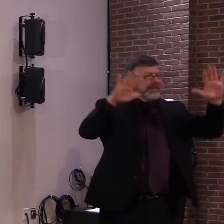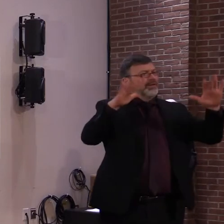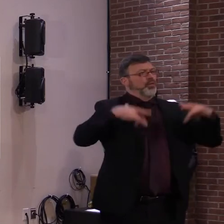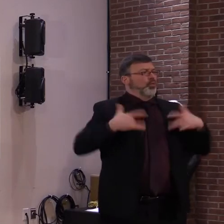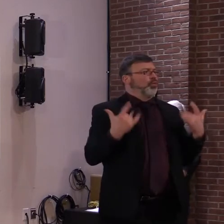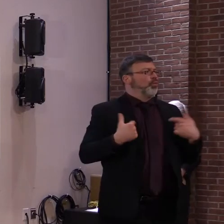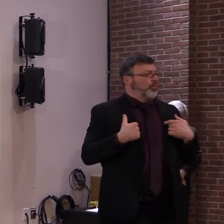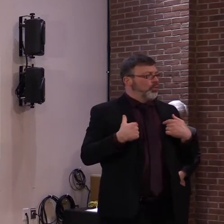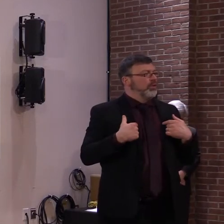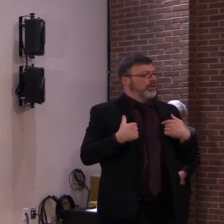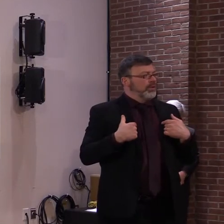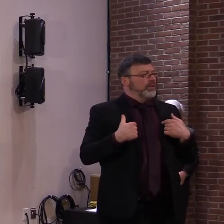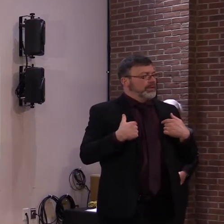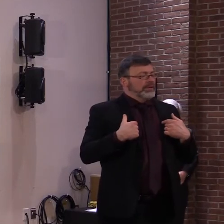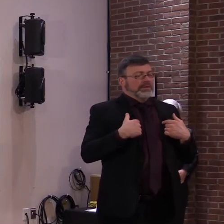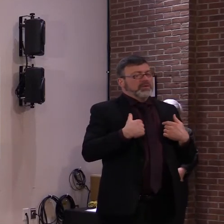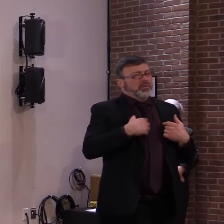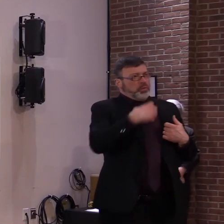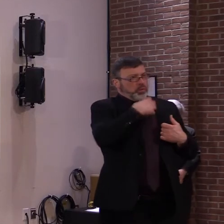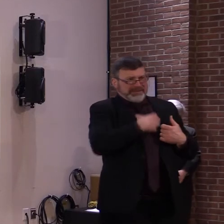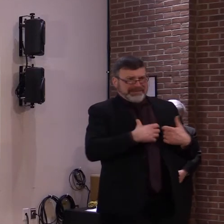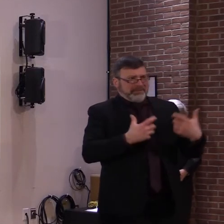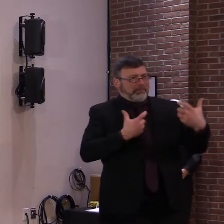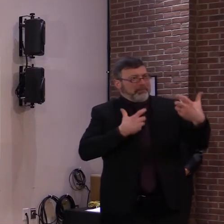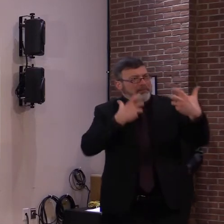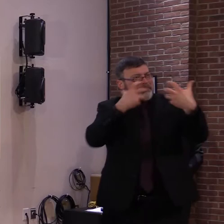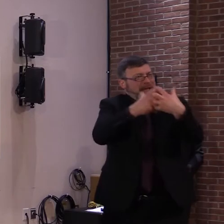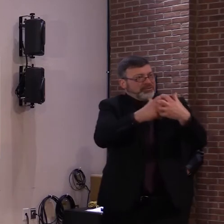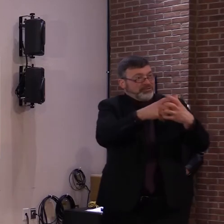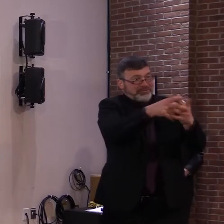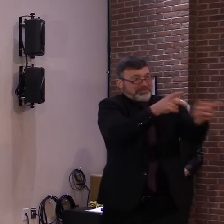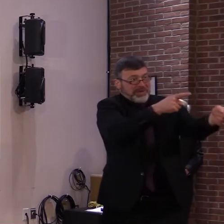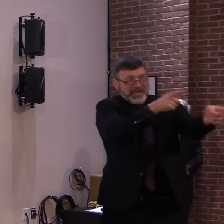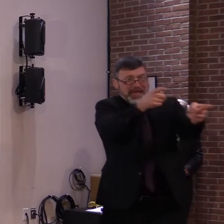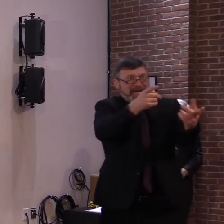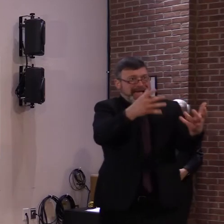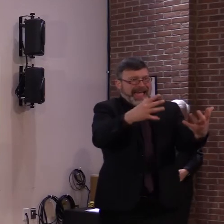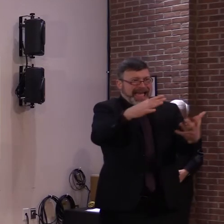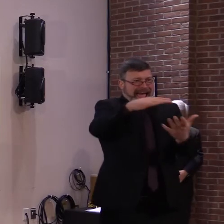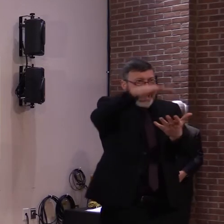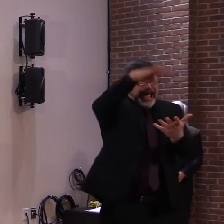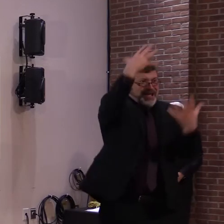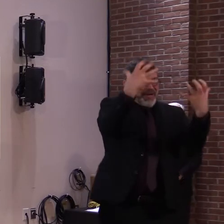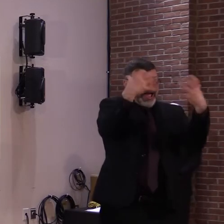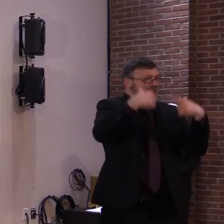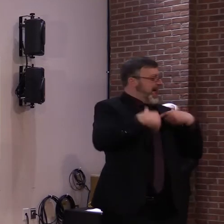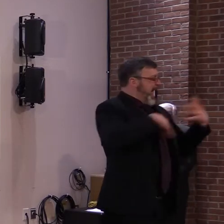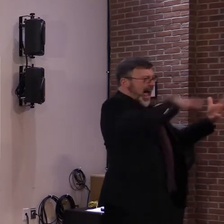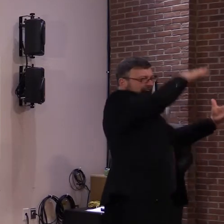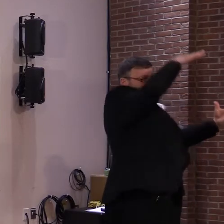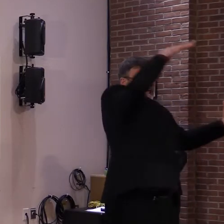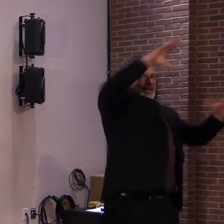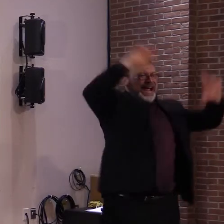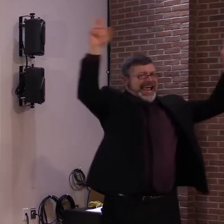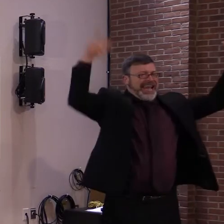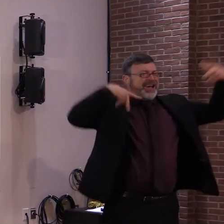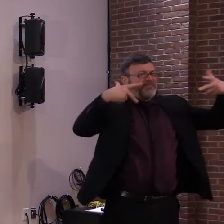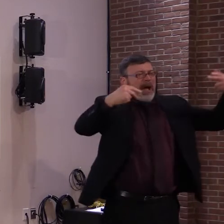wants it. We're working on getting people the vaccines we do have as carefully and efficiently as possible.